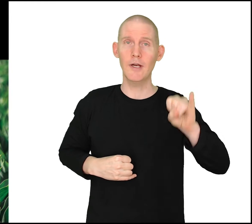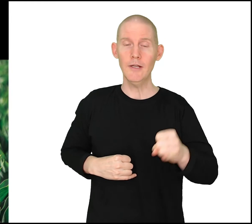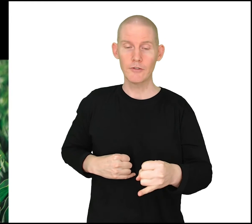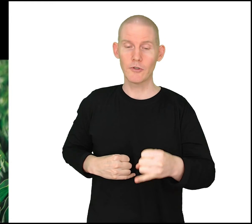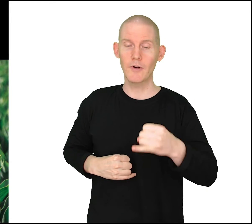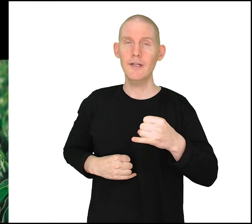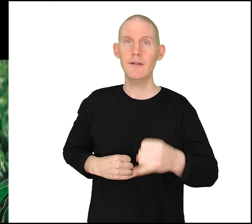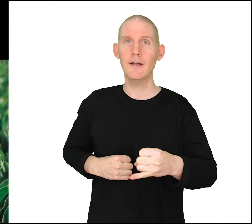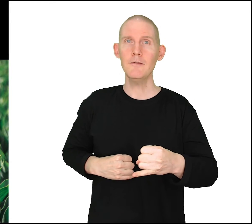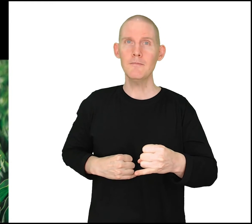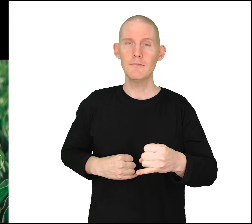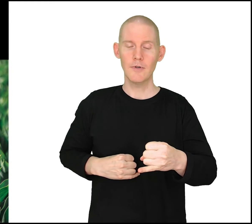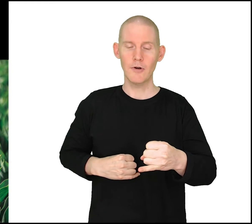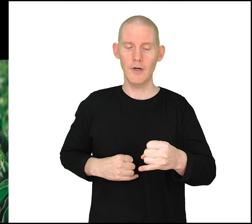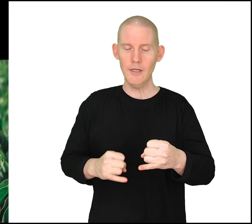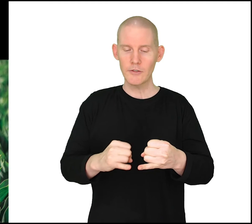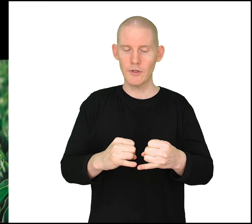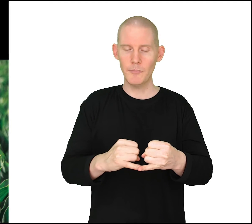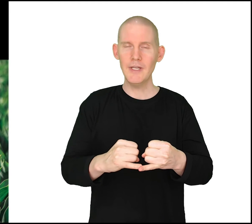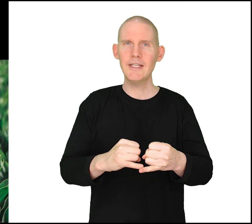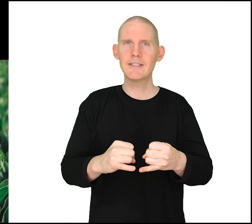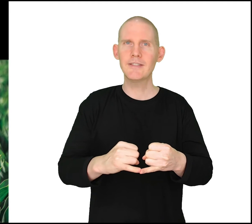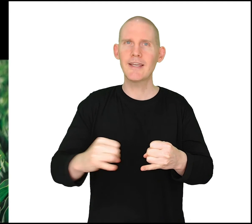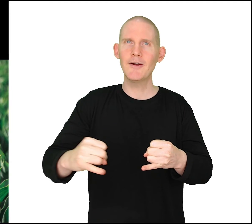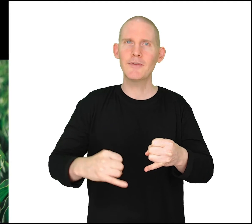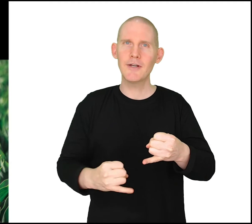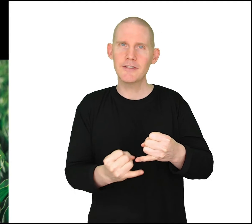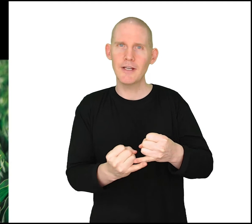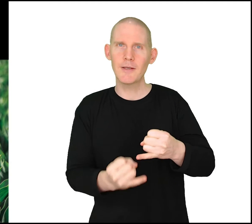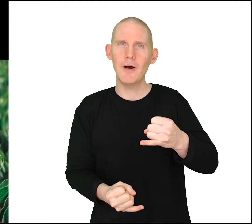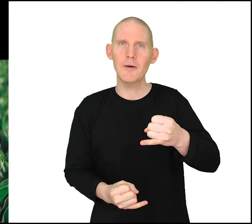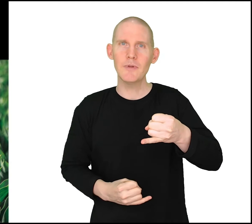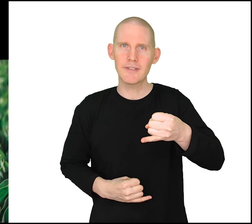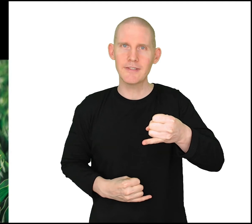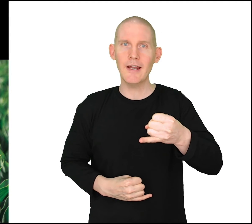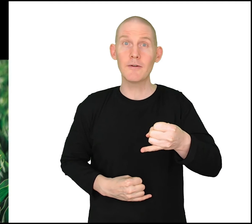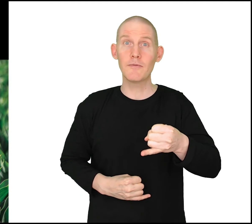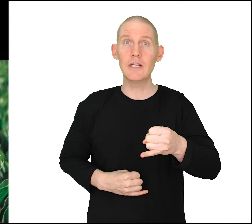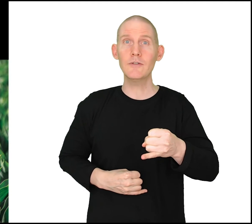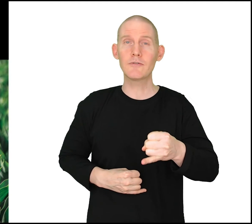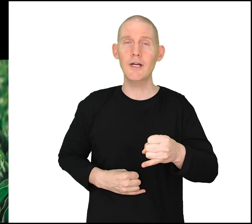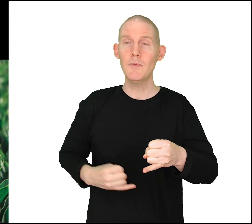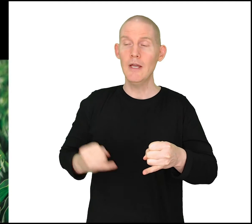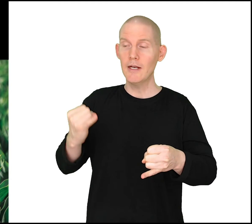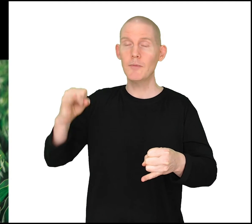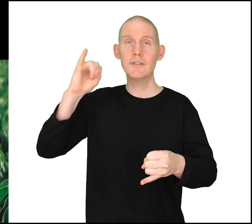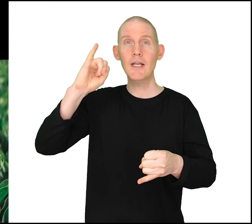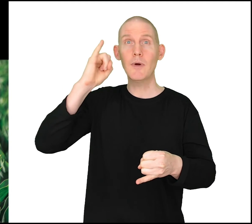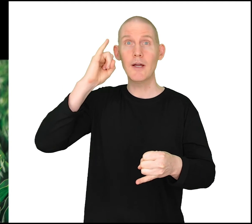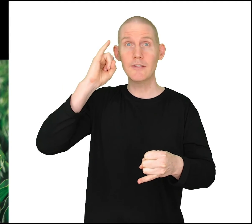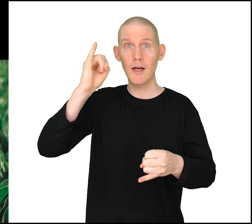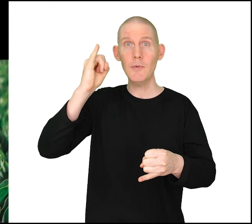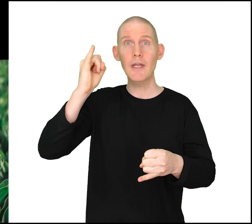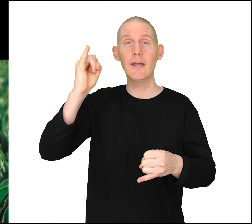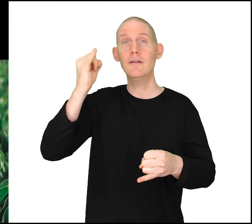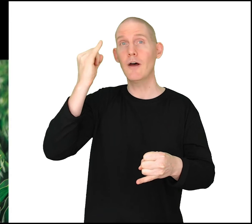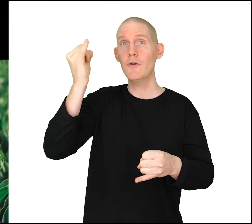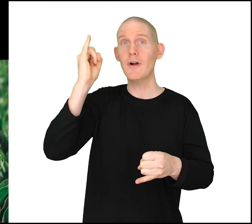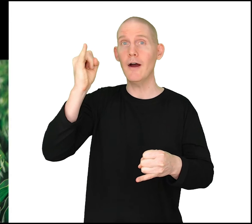so right there all right so the pinky is sticking out there it's at the bottom of the stack of fingers right now i'm going to take my dominant hand the other eye